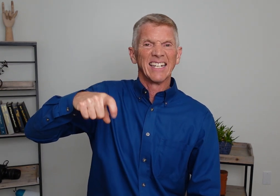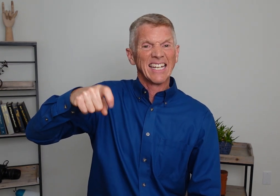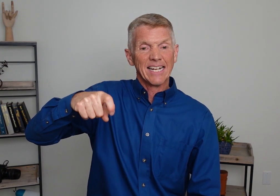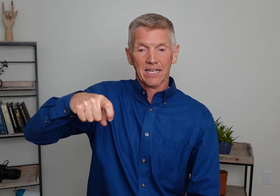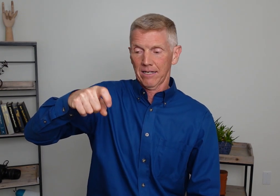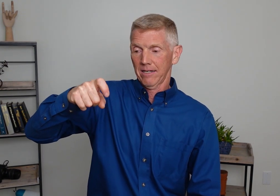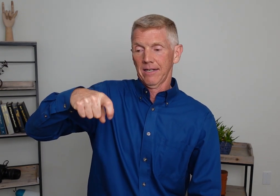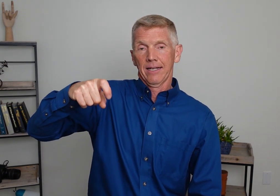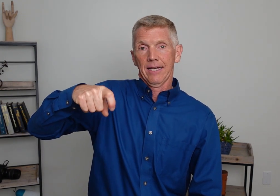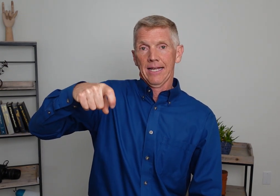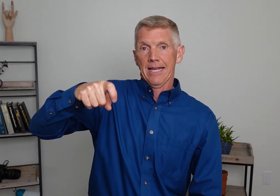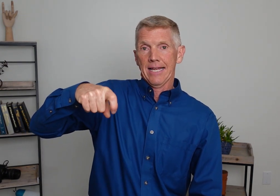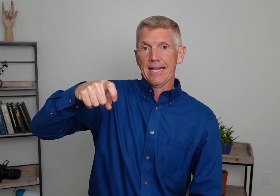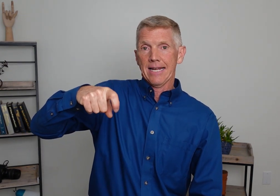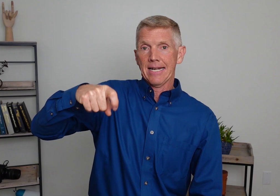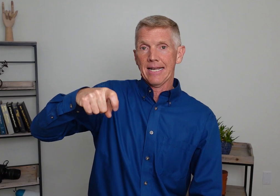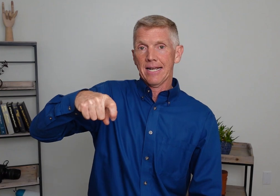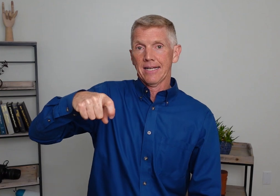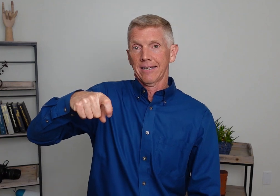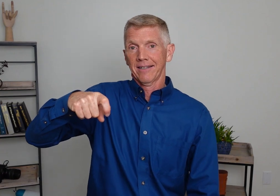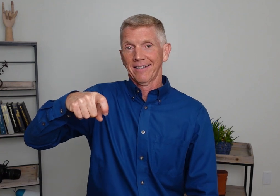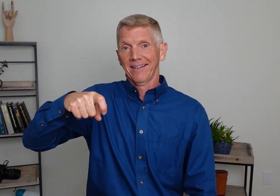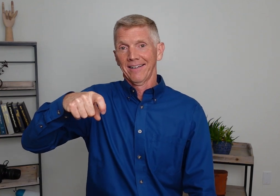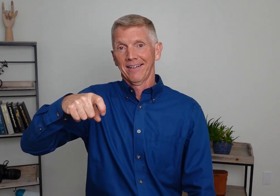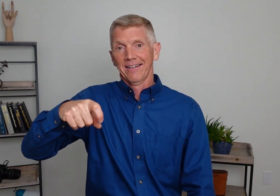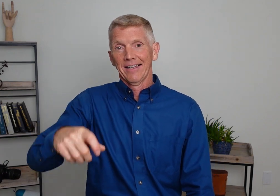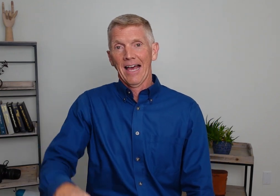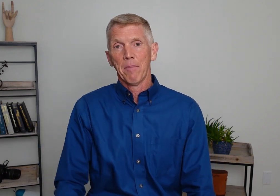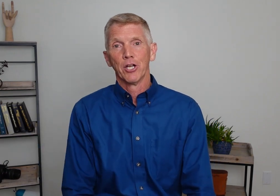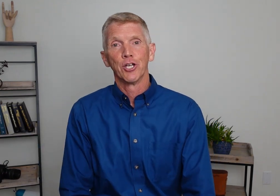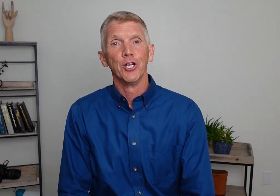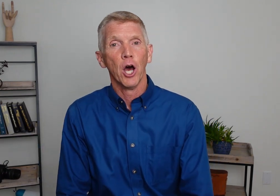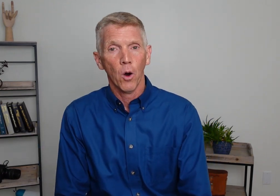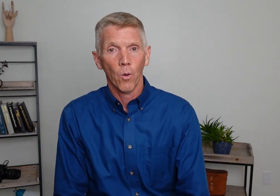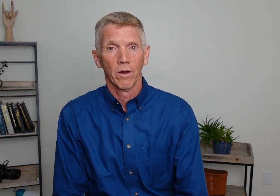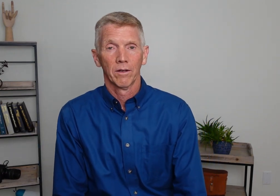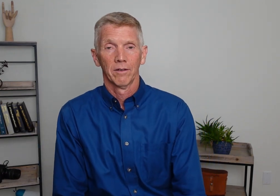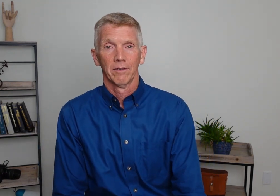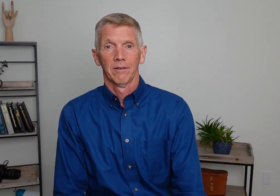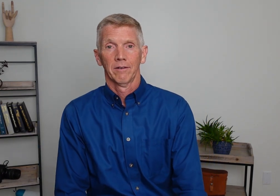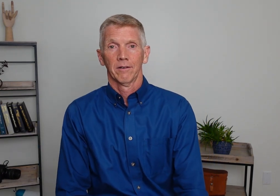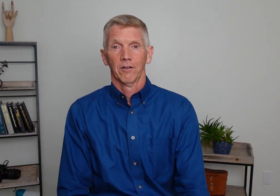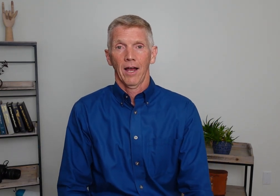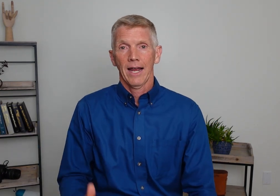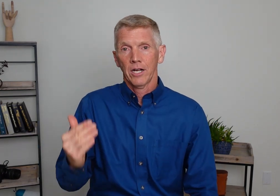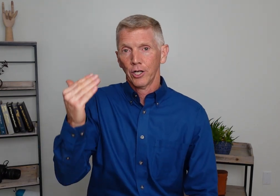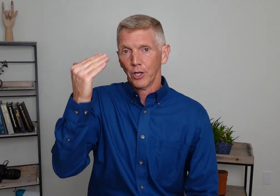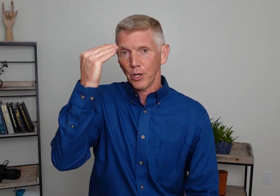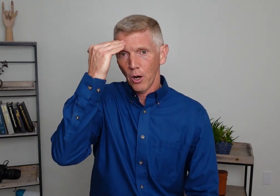Need. Need. How about to know? Right? Know.